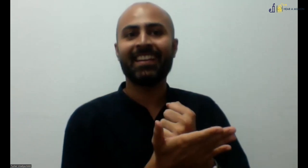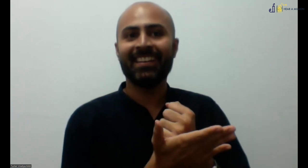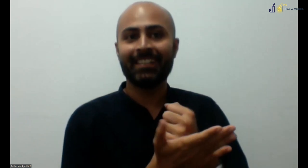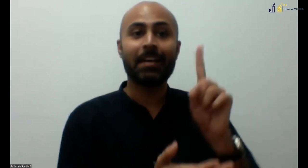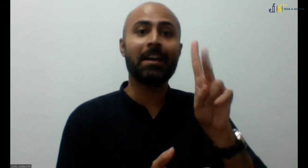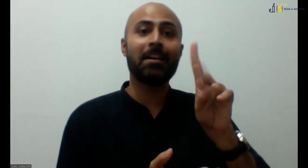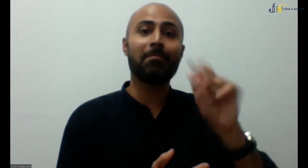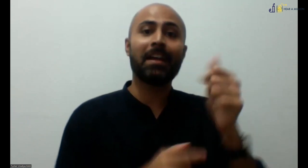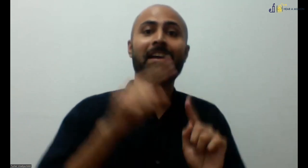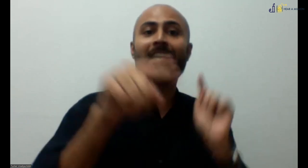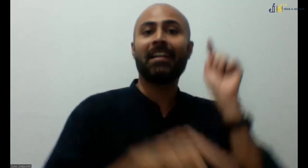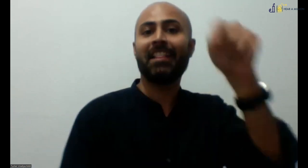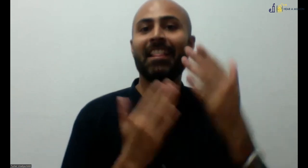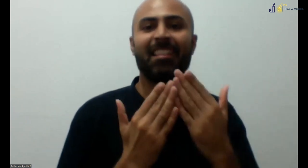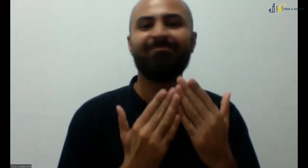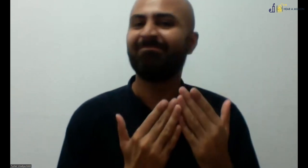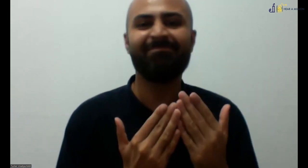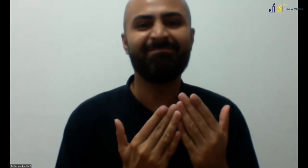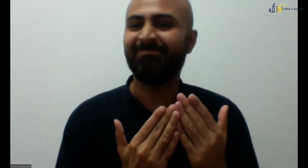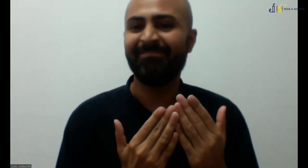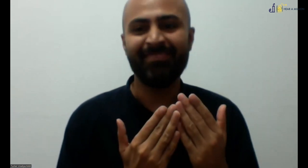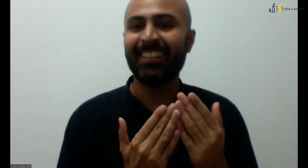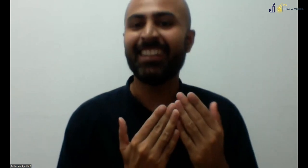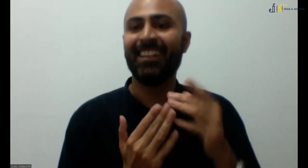interested in teaching, you have to be certified.